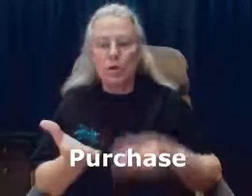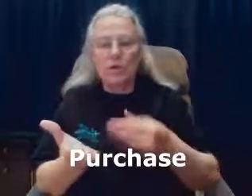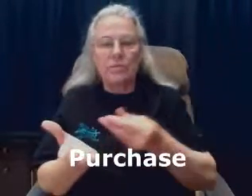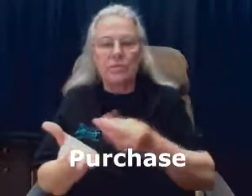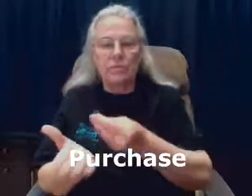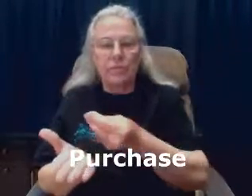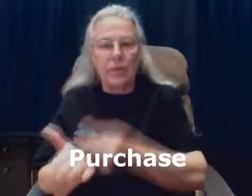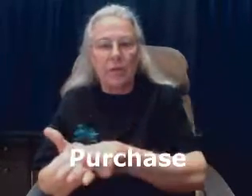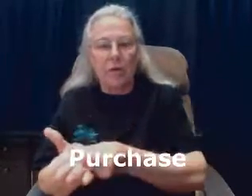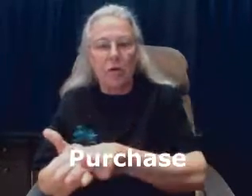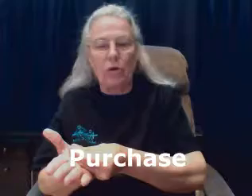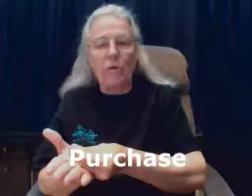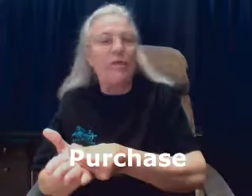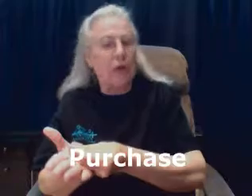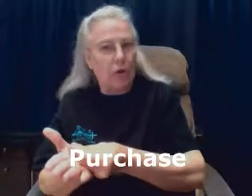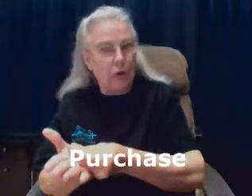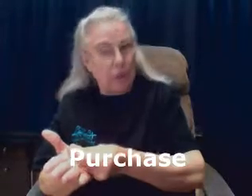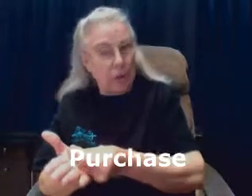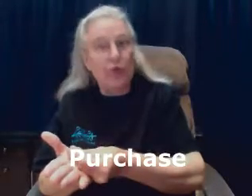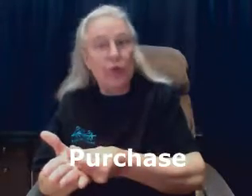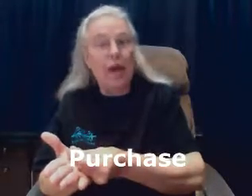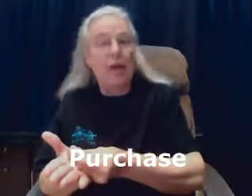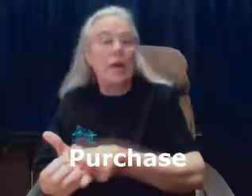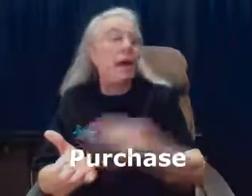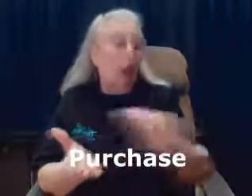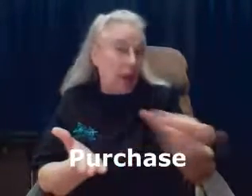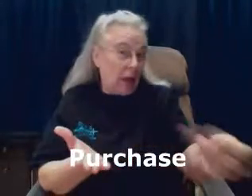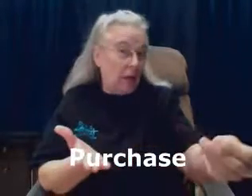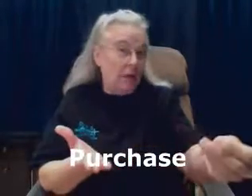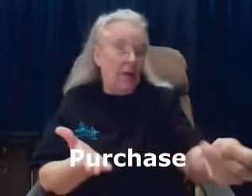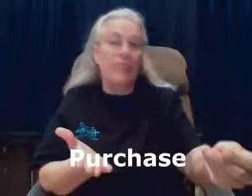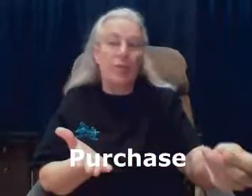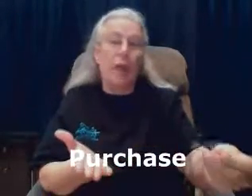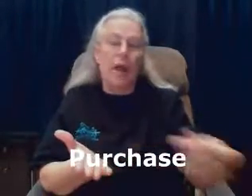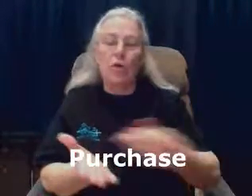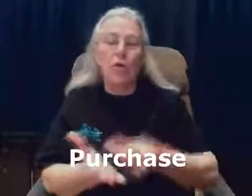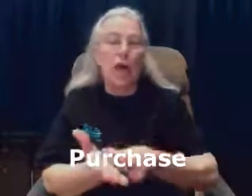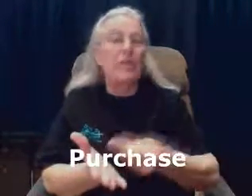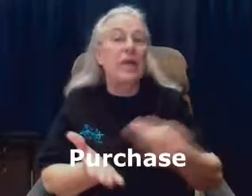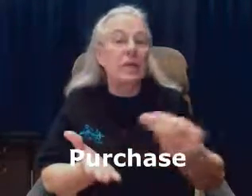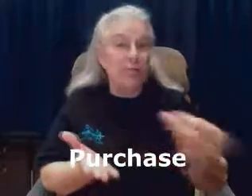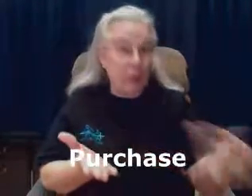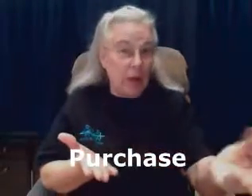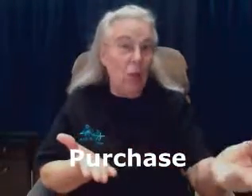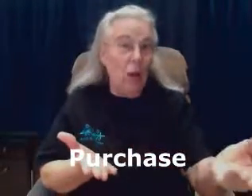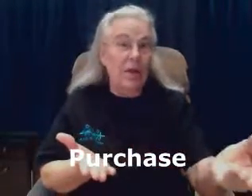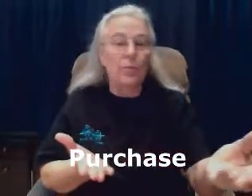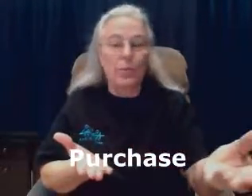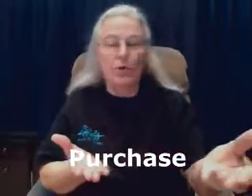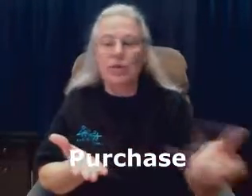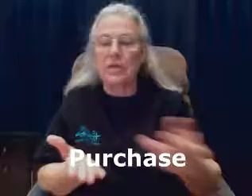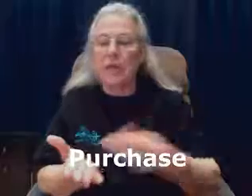Purchase, get a hold of it like you have money in your hand, and give it away. You have to give the money away to purchase it.